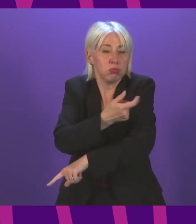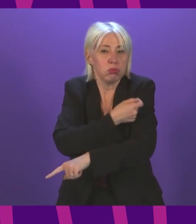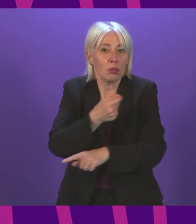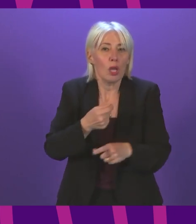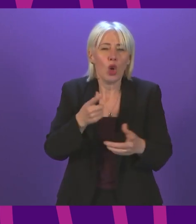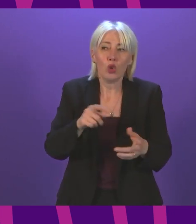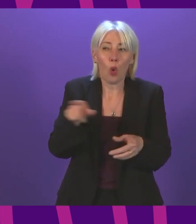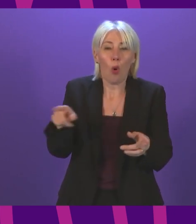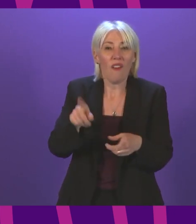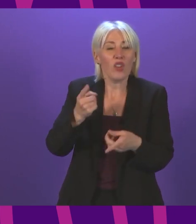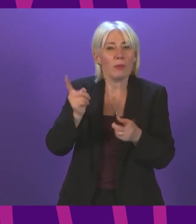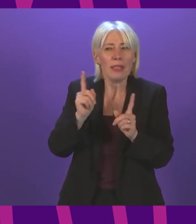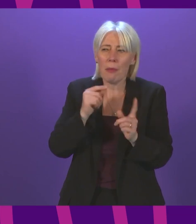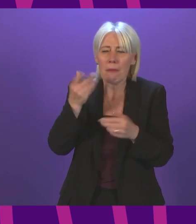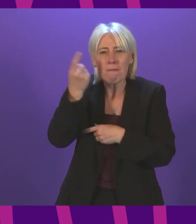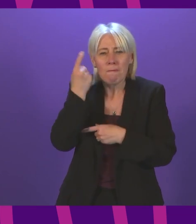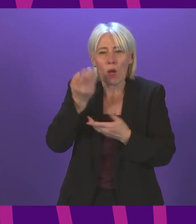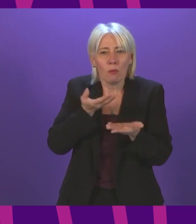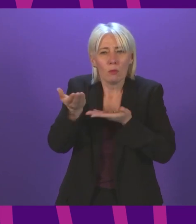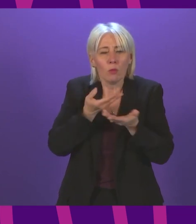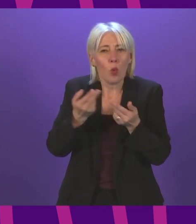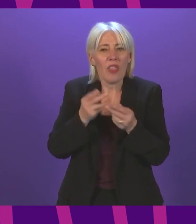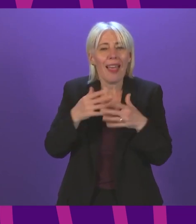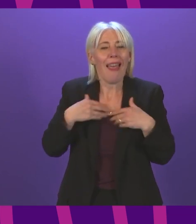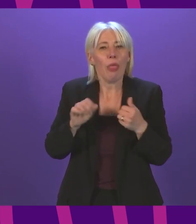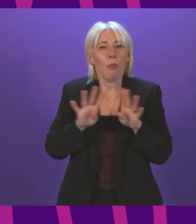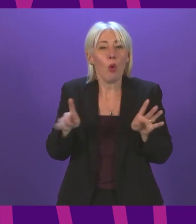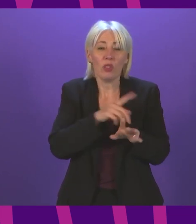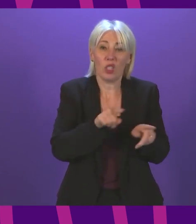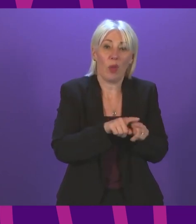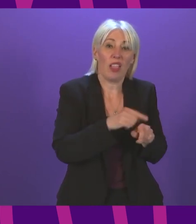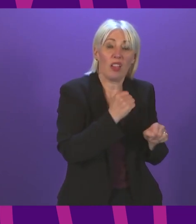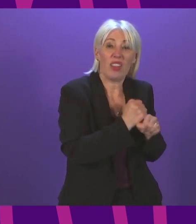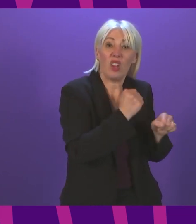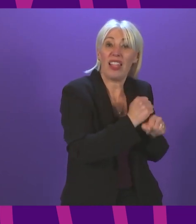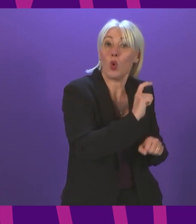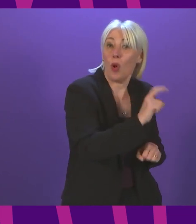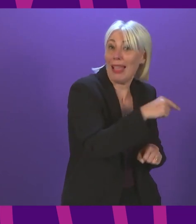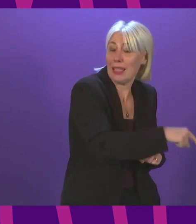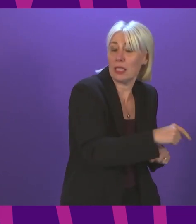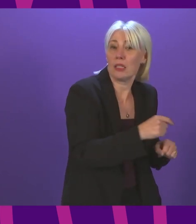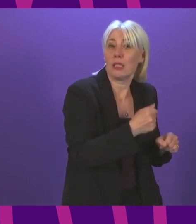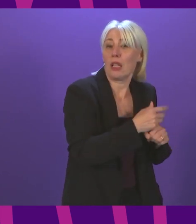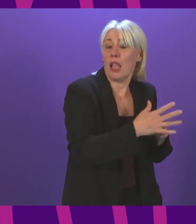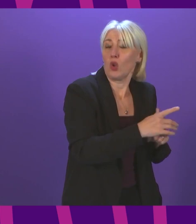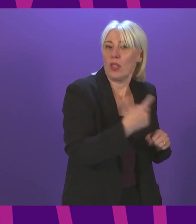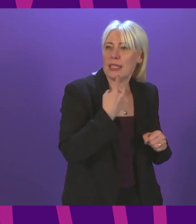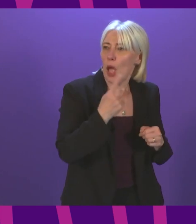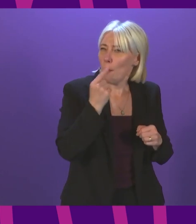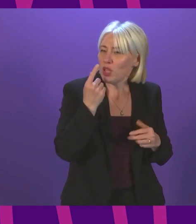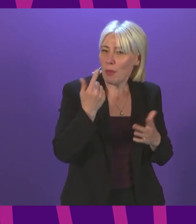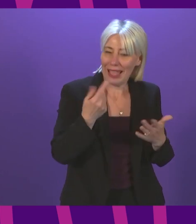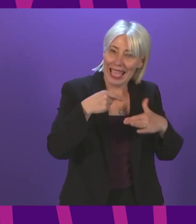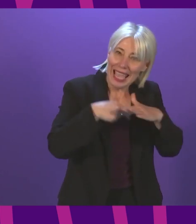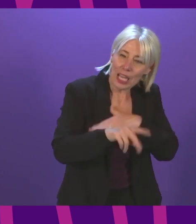consider consulting with health boards, including NHS, Greater Glasgow and Clyde, to see if it's practical to introduce vaccinations within schools in a similar way